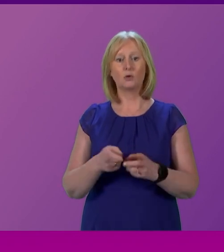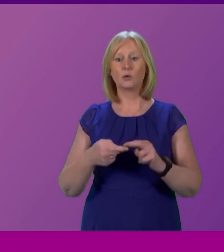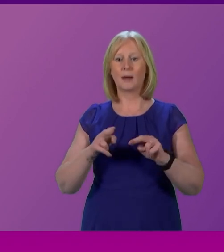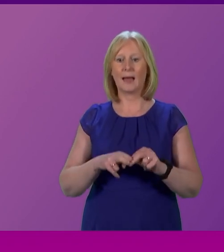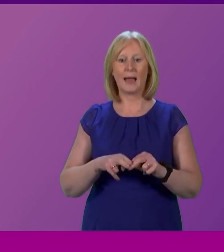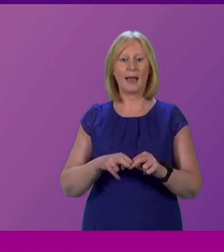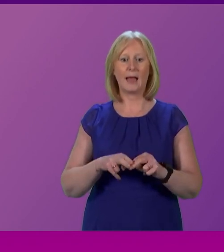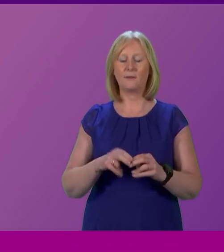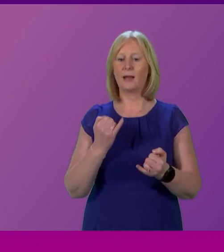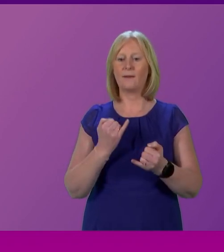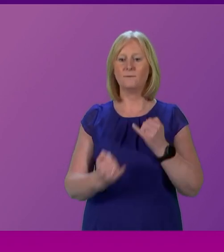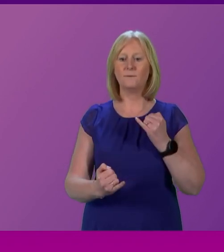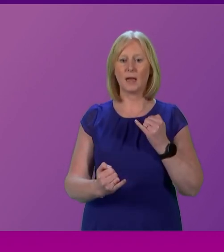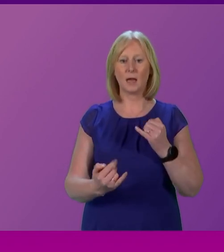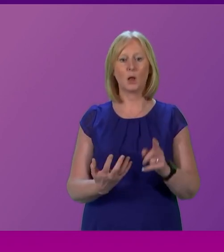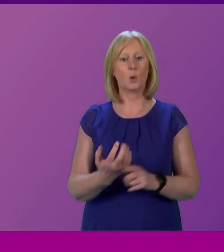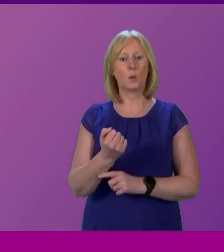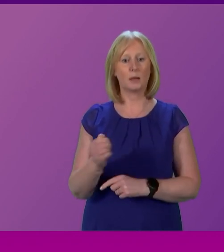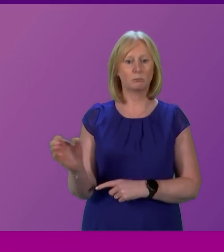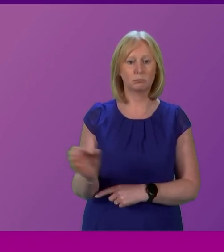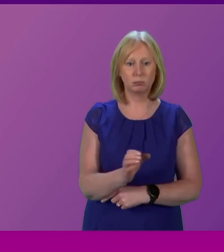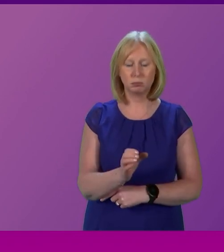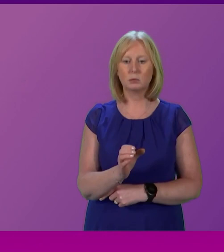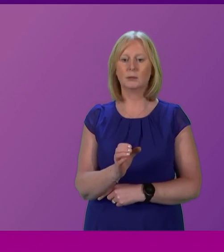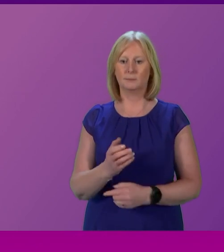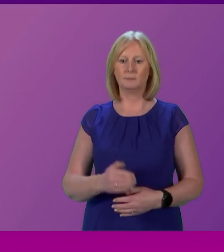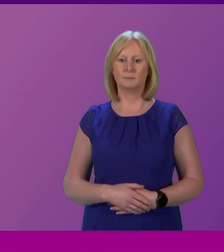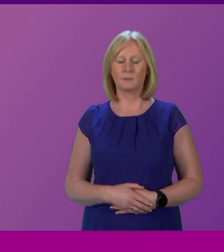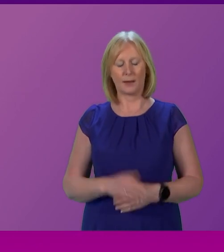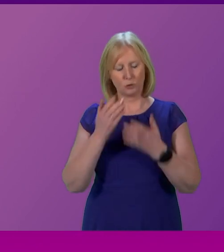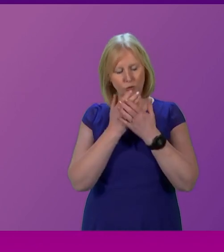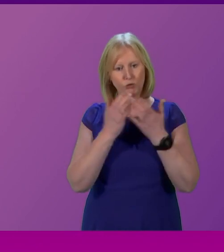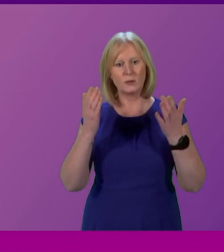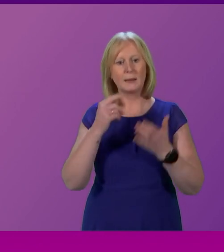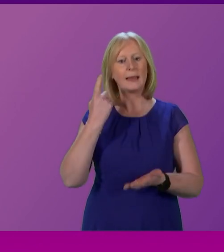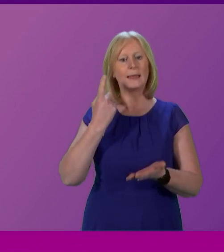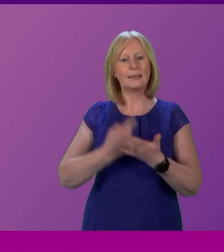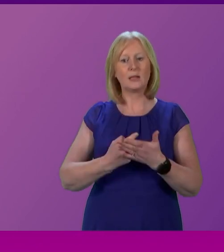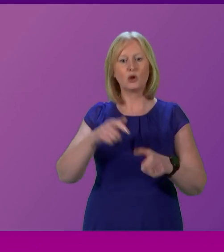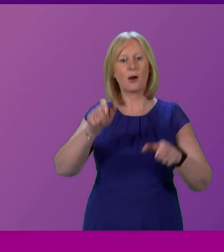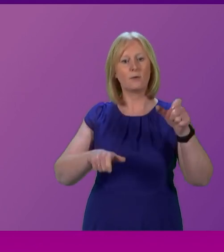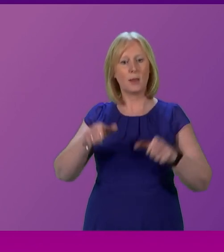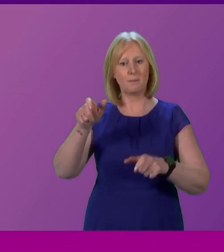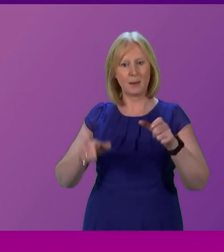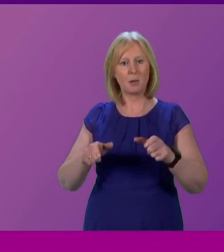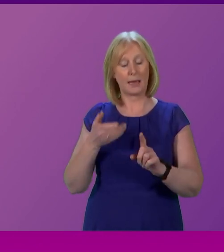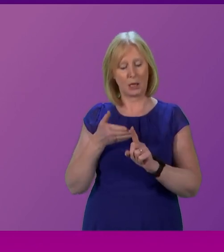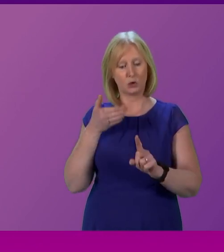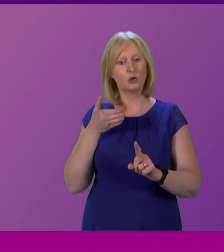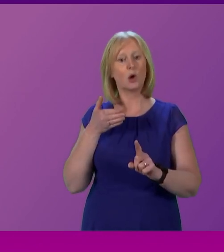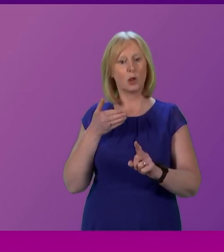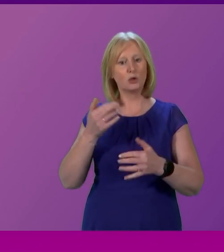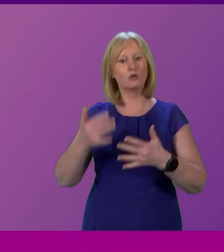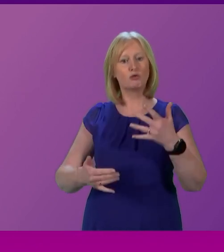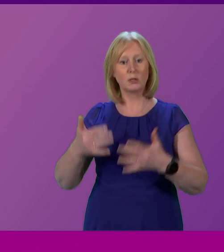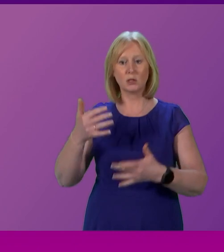and very few of us are elected at the first time of asking, to respect the decision of the people, acknowledge the result, and